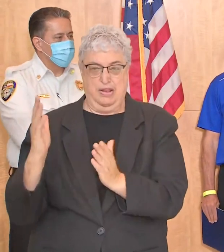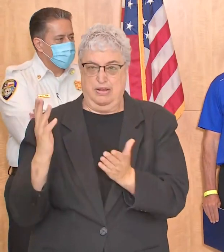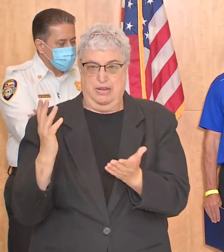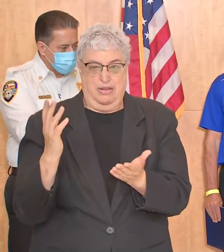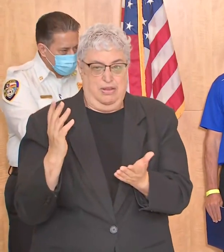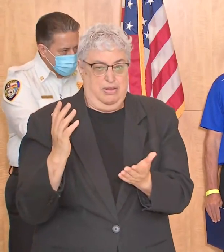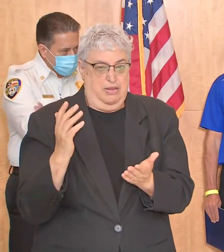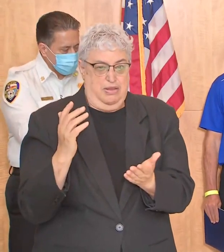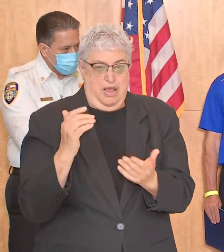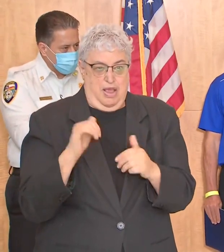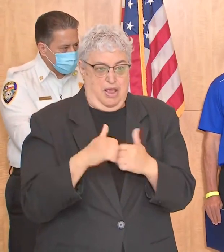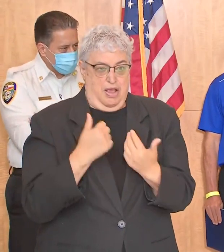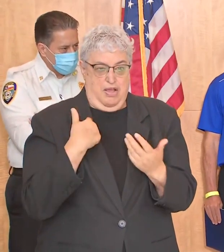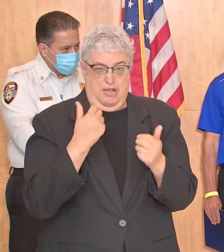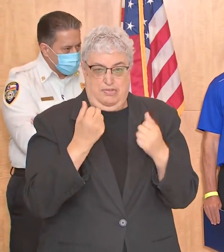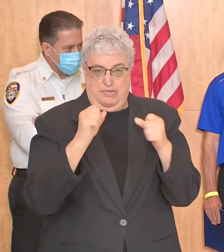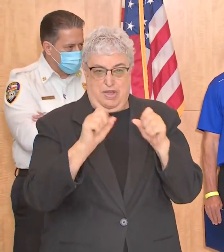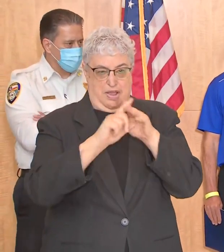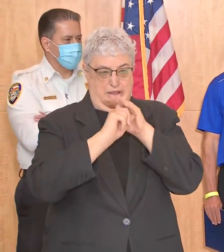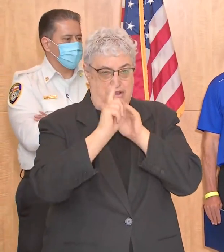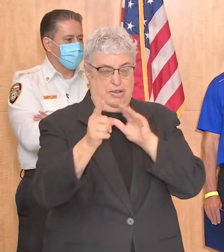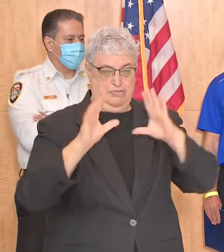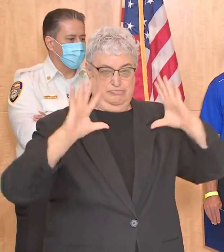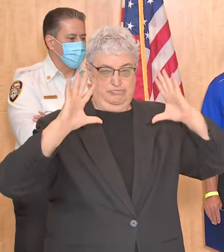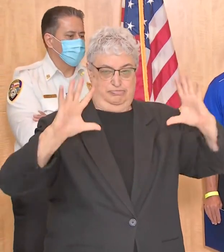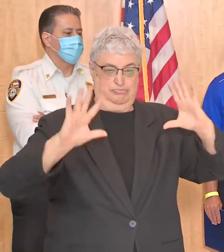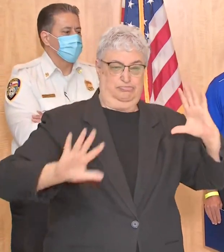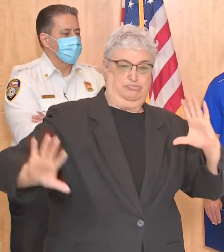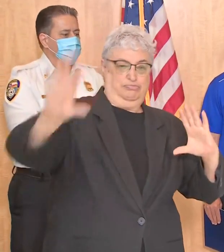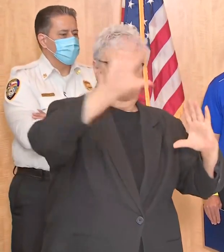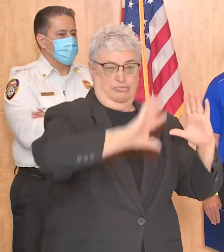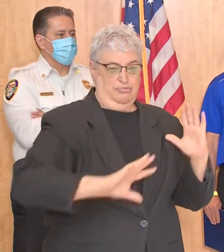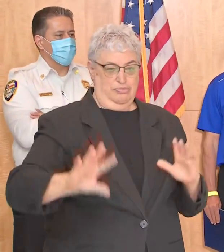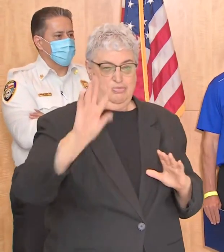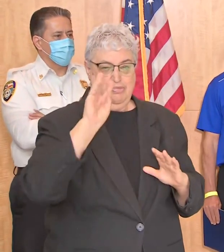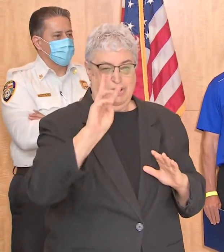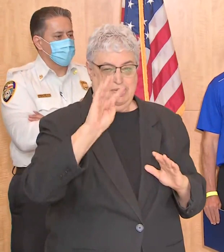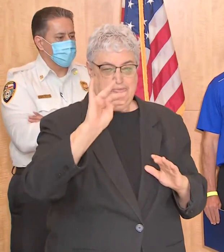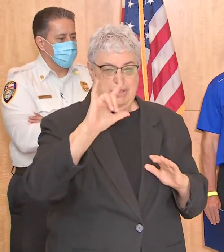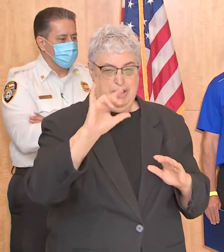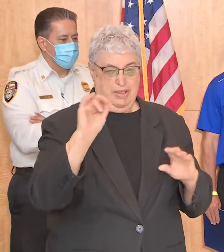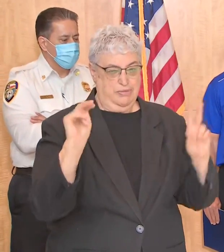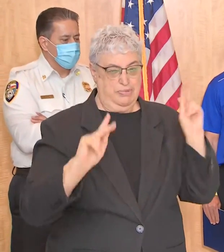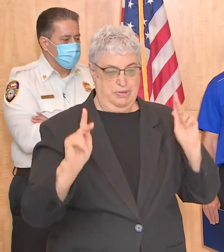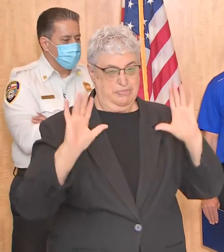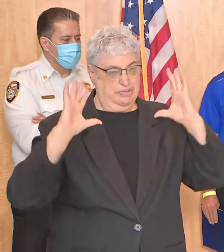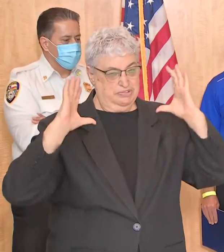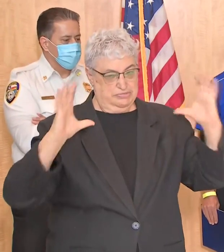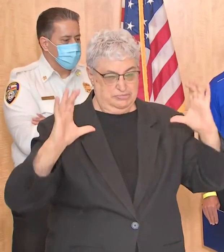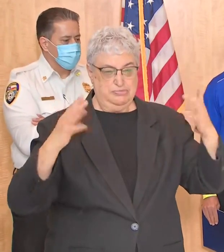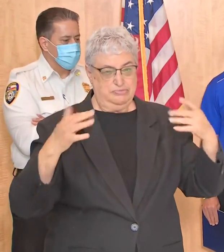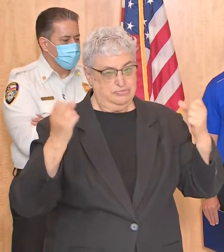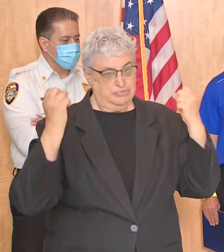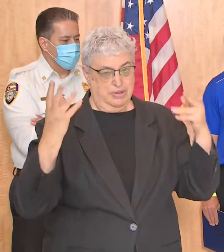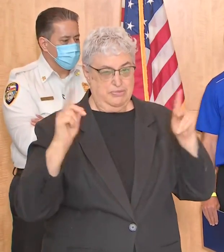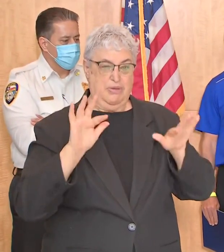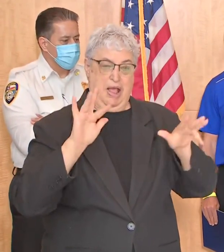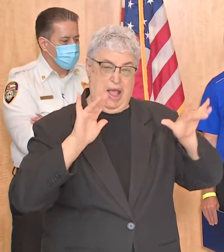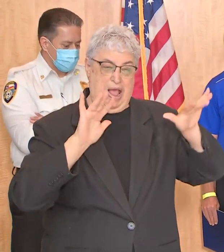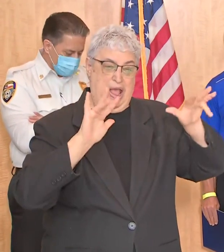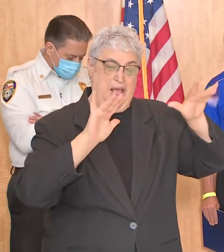evacuate especially a large region like the Houston Harris County region nonetheless we